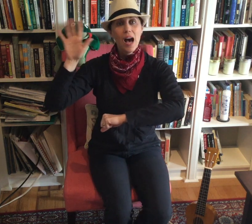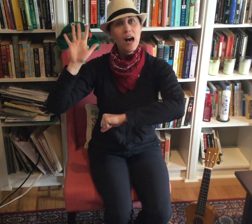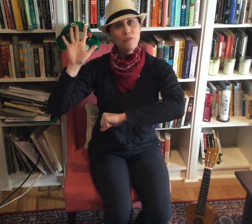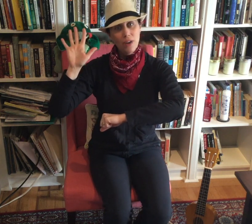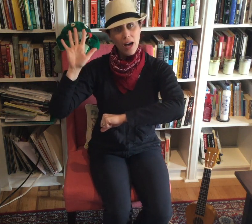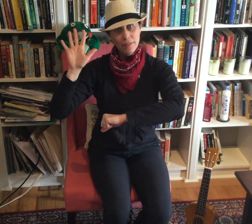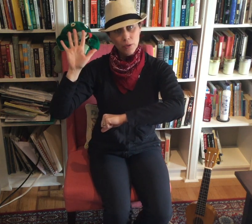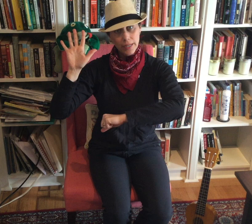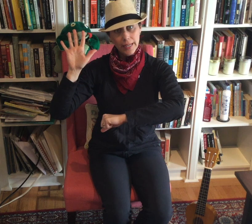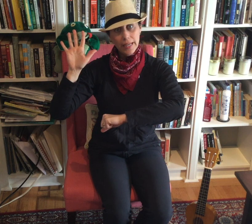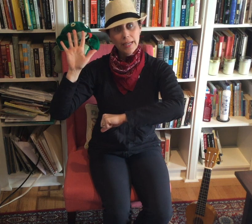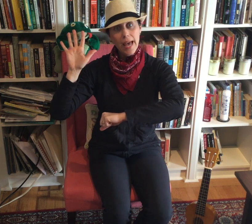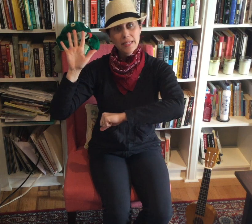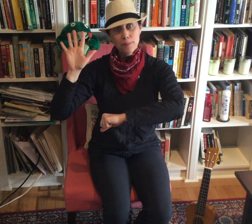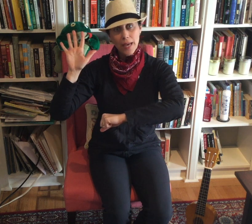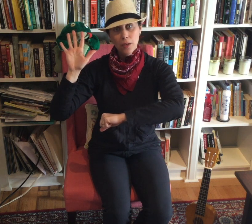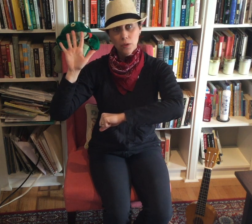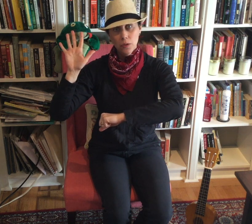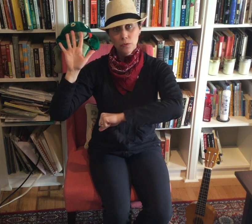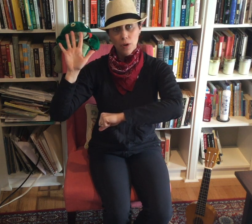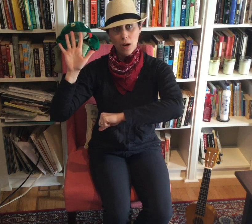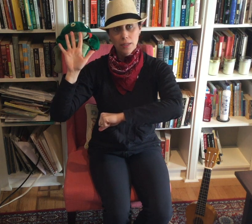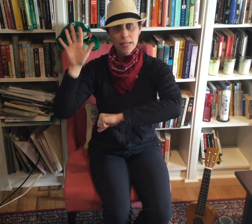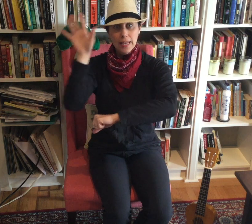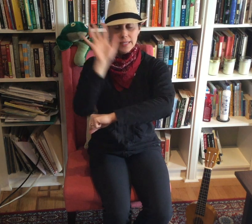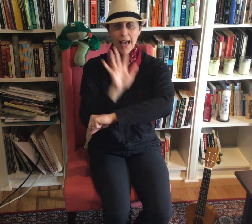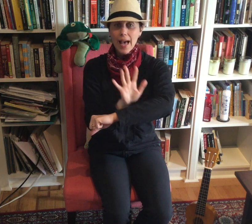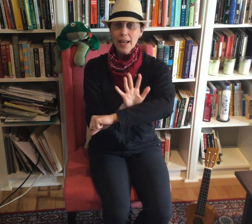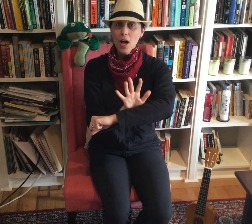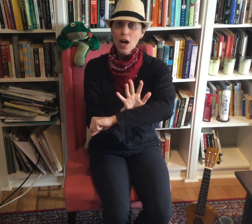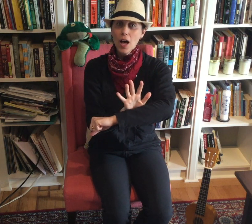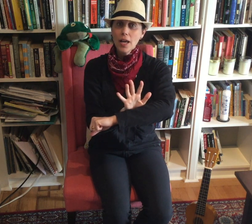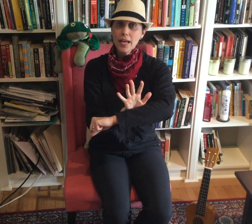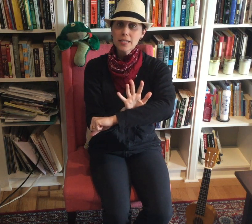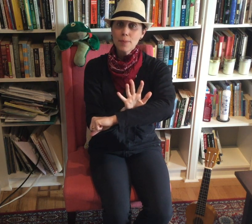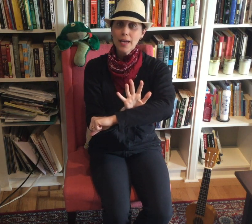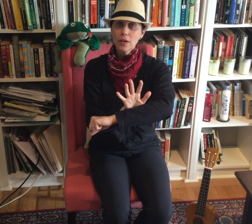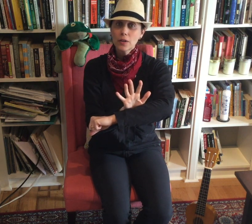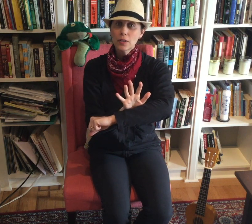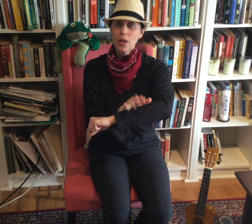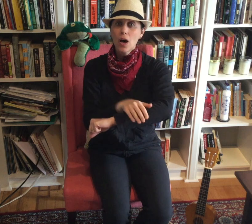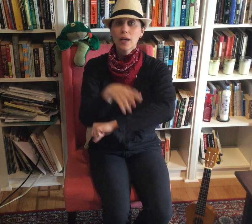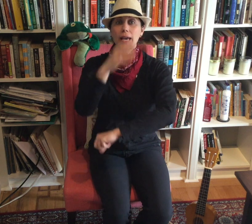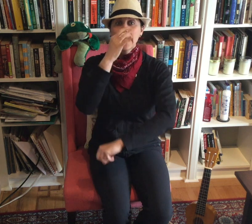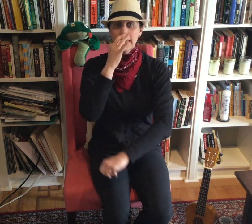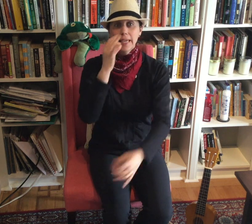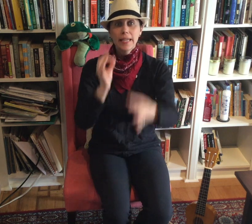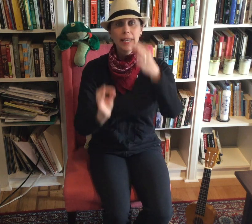Five green and speckled frogs sat on a speckled log eating